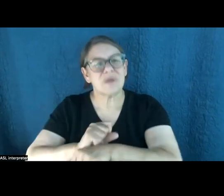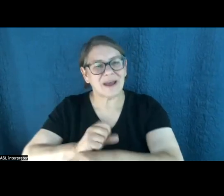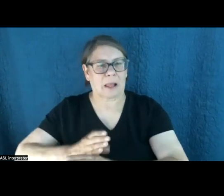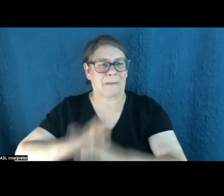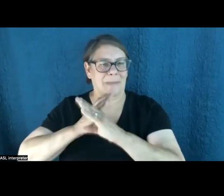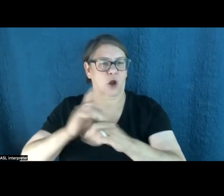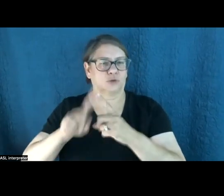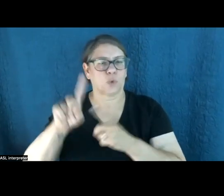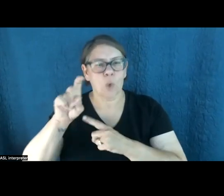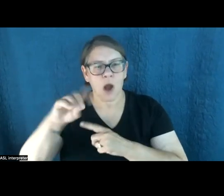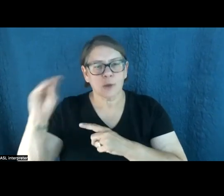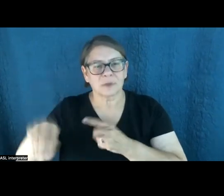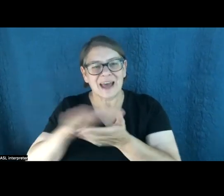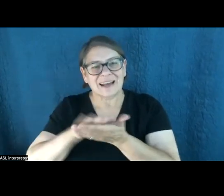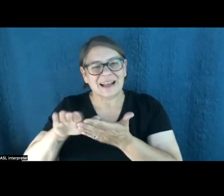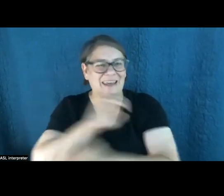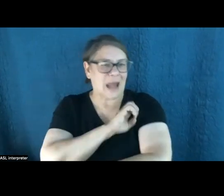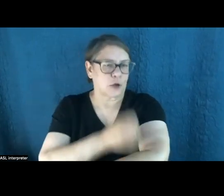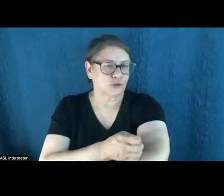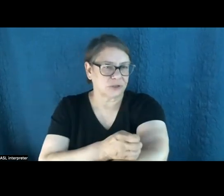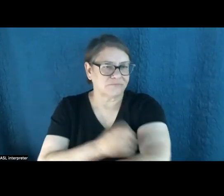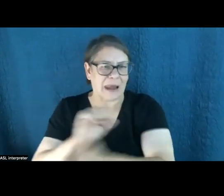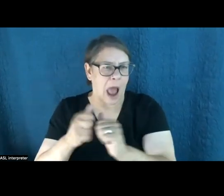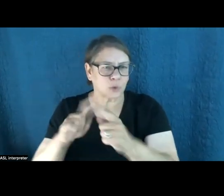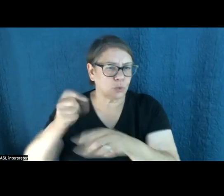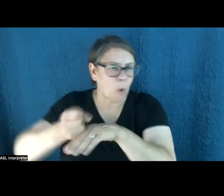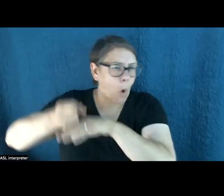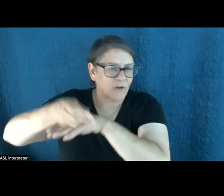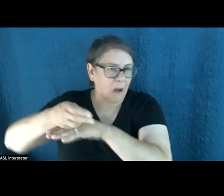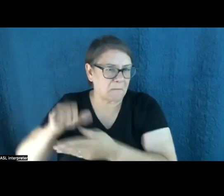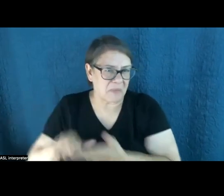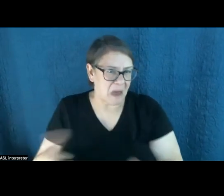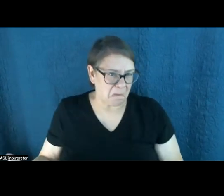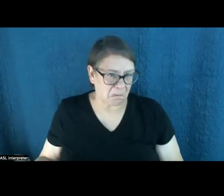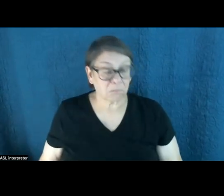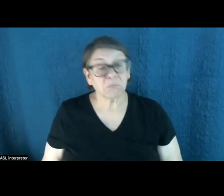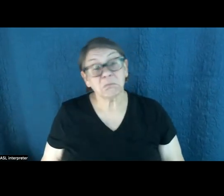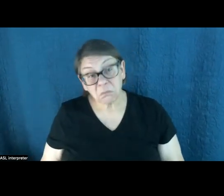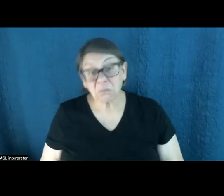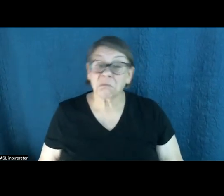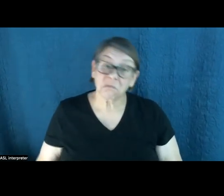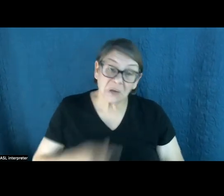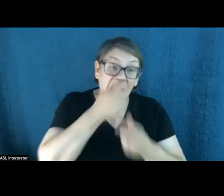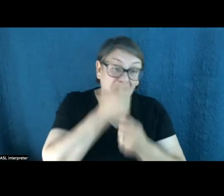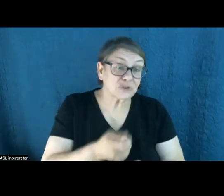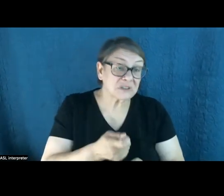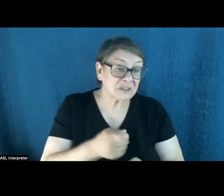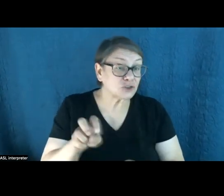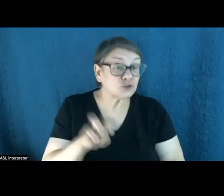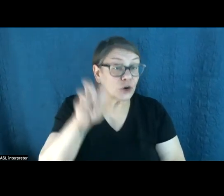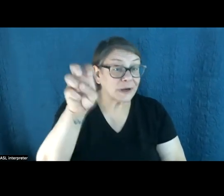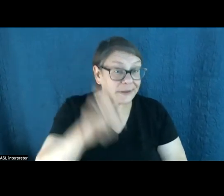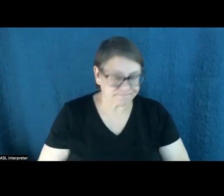clean energy and how do we overcome them? And that's taken me to some, some really interesting places. So let me start.